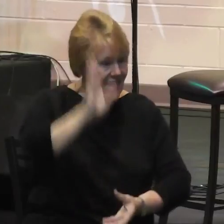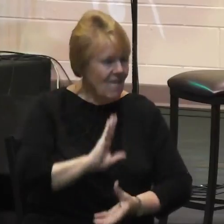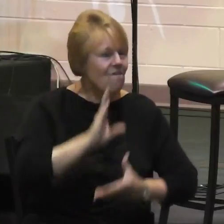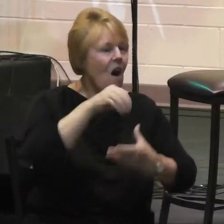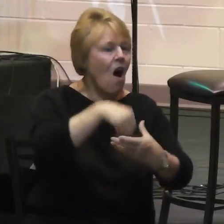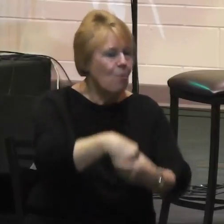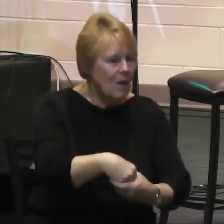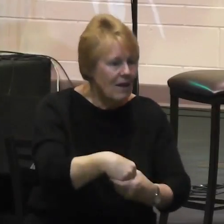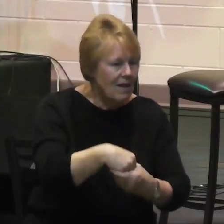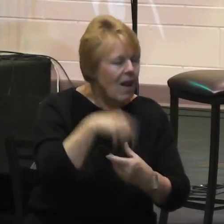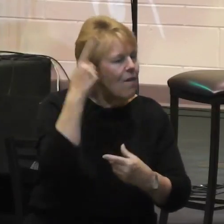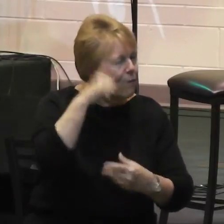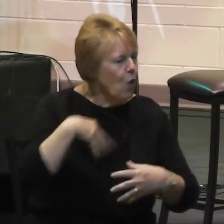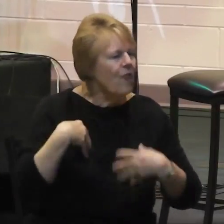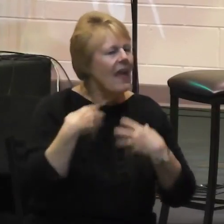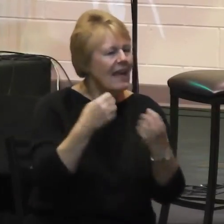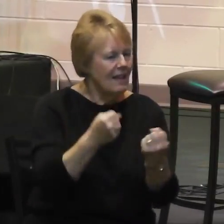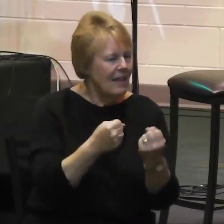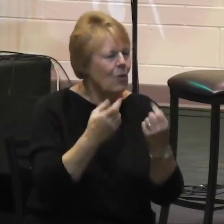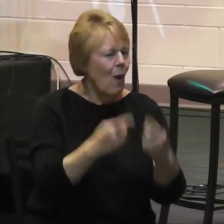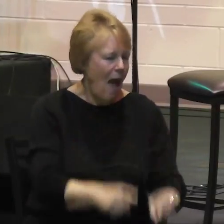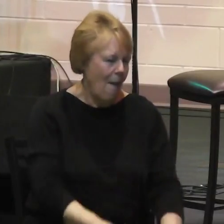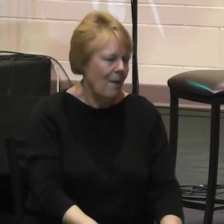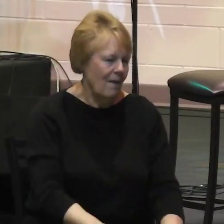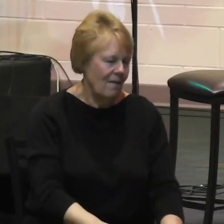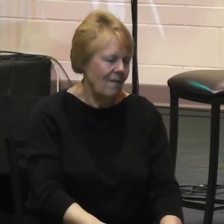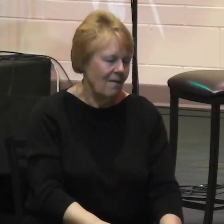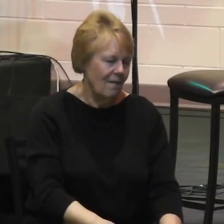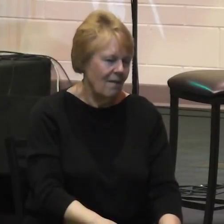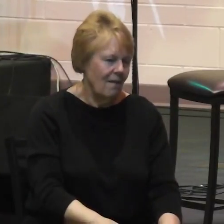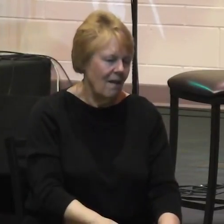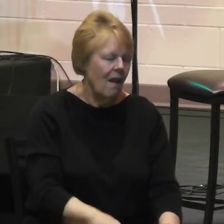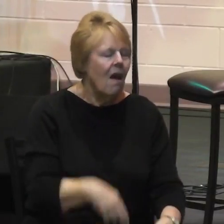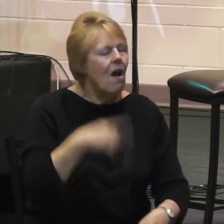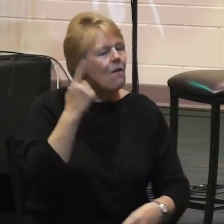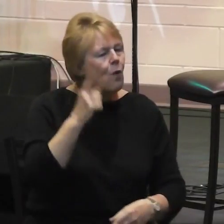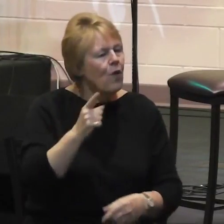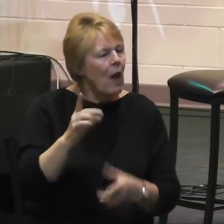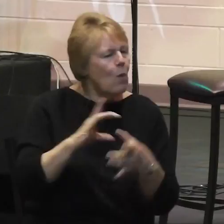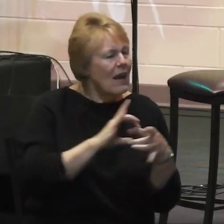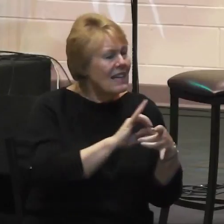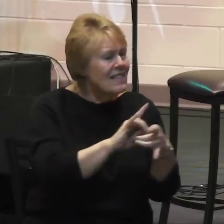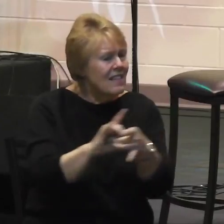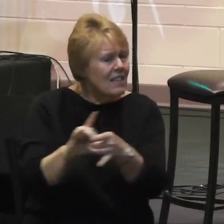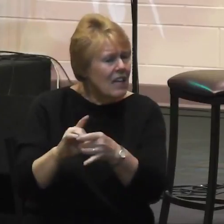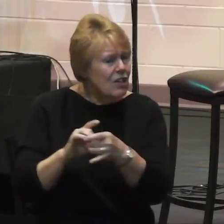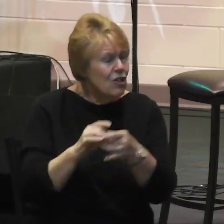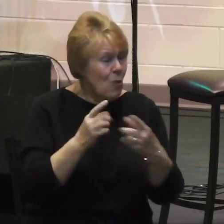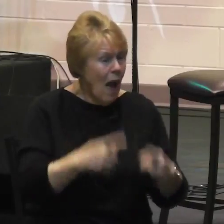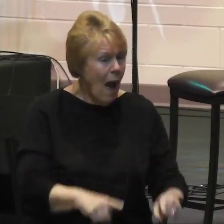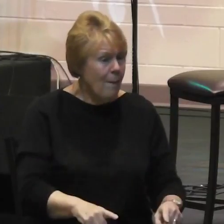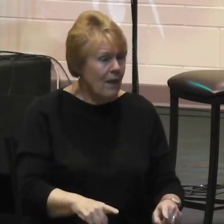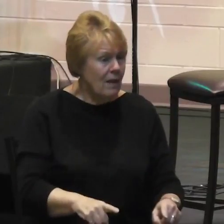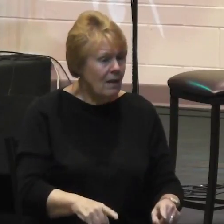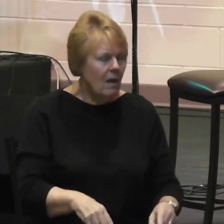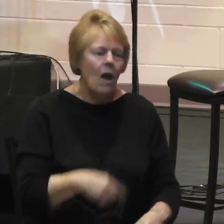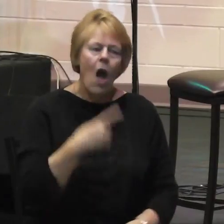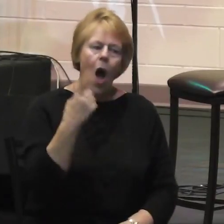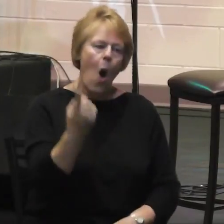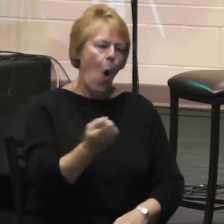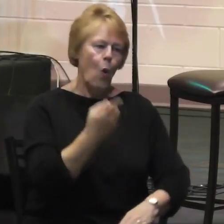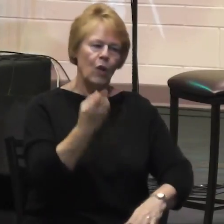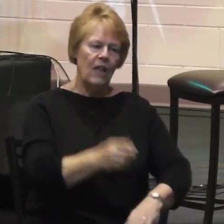institutions were at work to bring reconciliation and healing, only the Church was